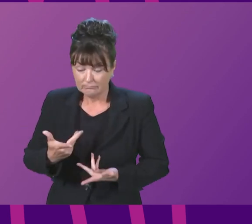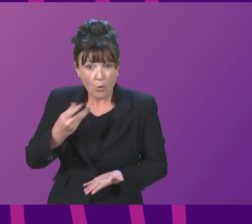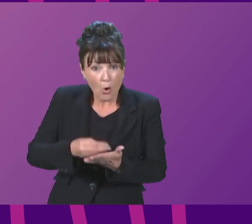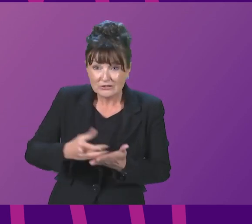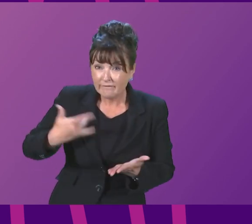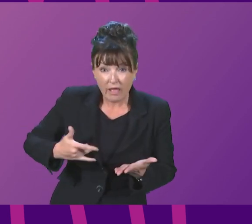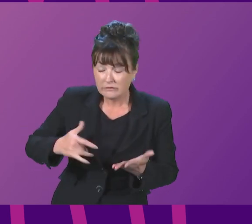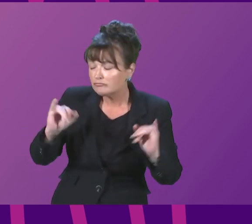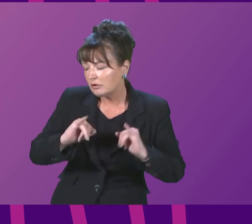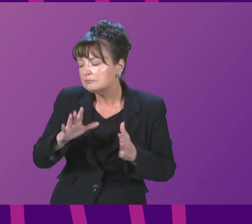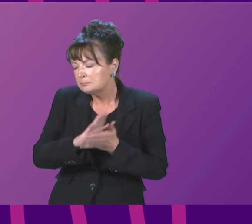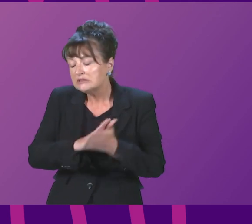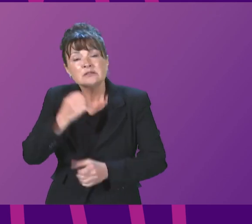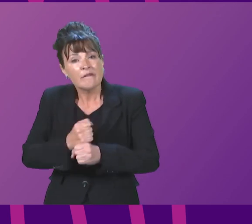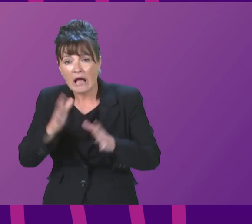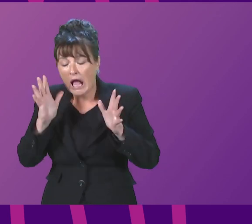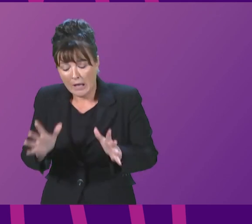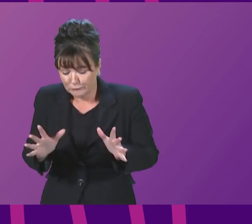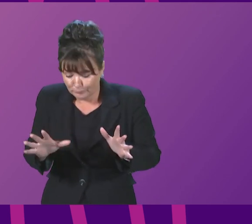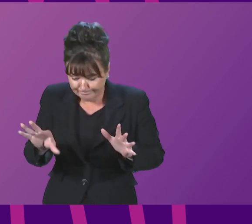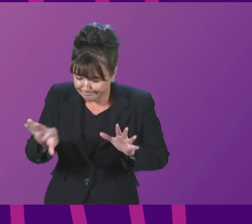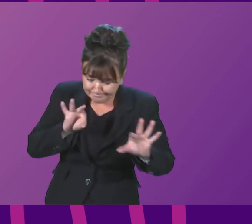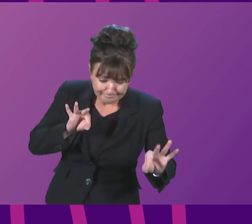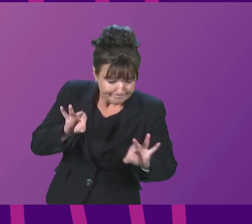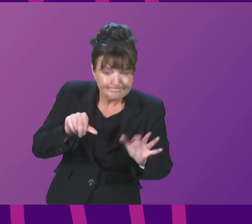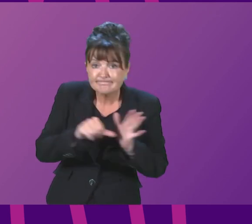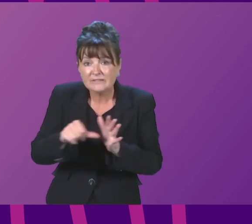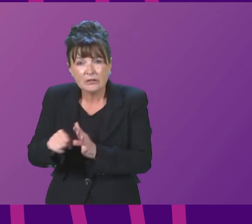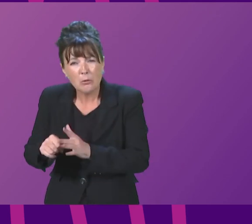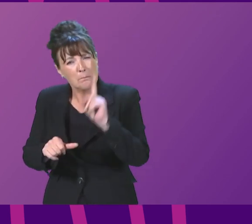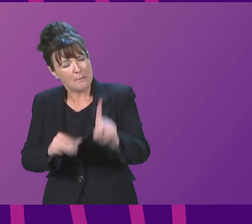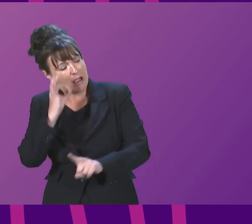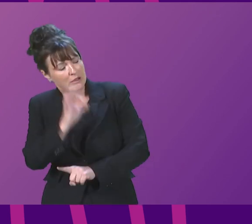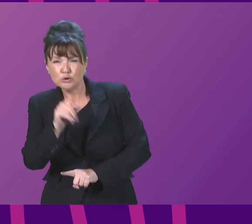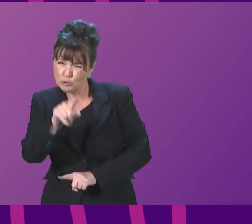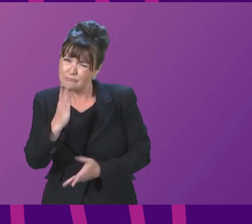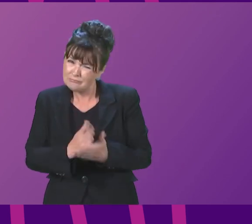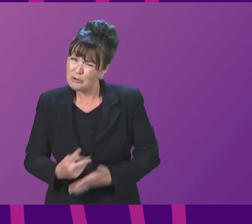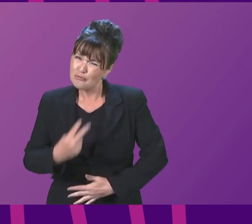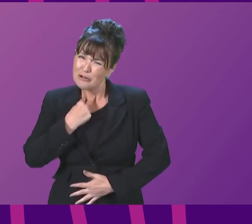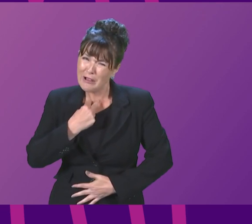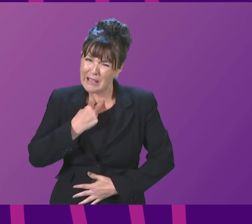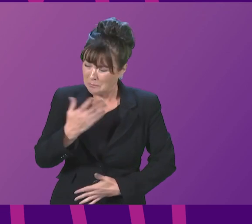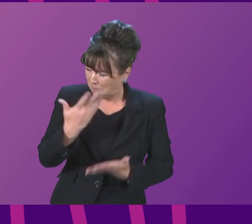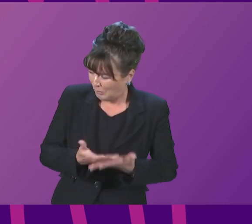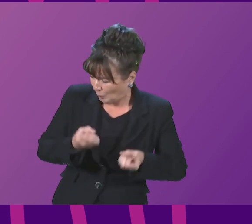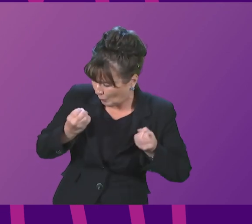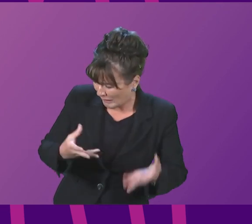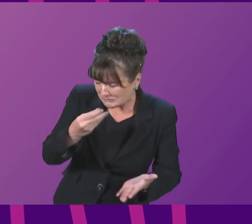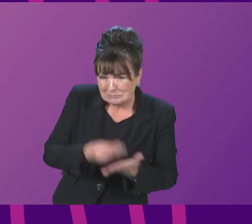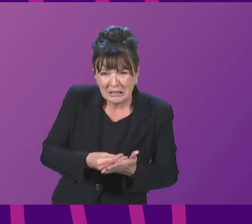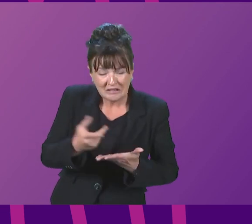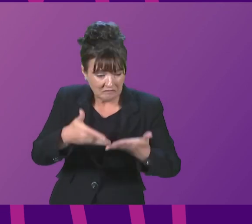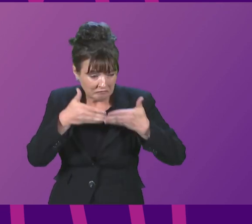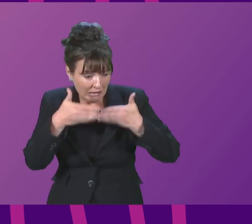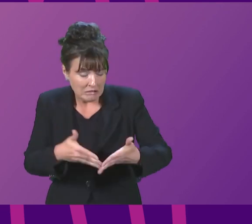means difficult decisions for governments all over the country. But do you now regret that so much money was wasted on ferries